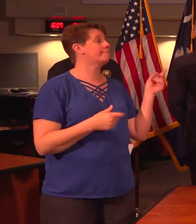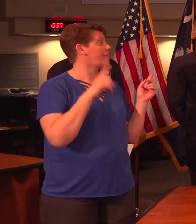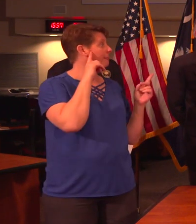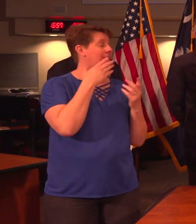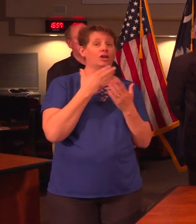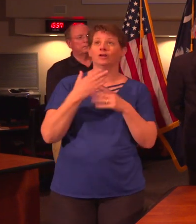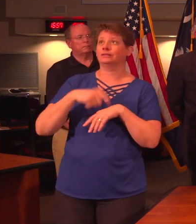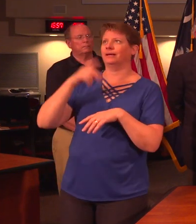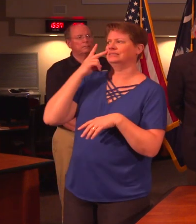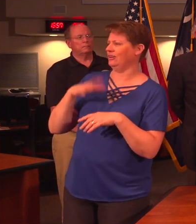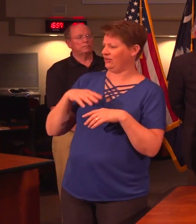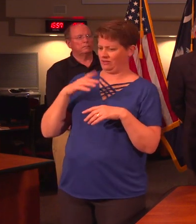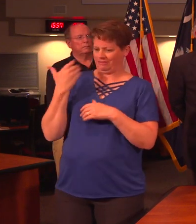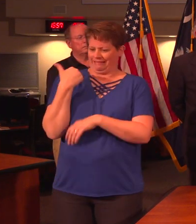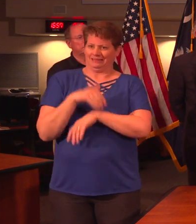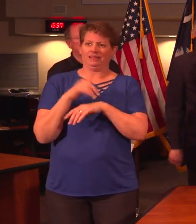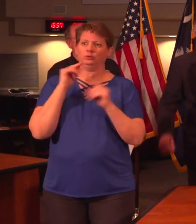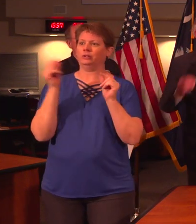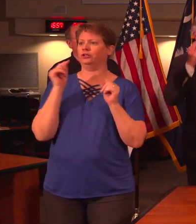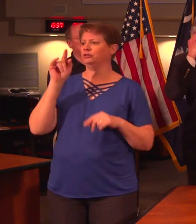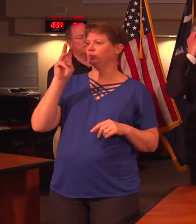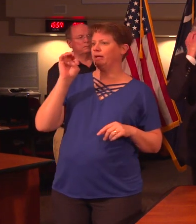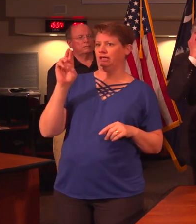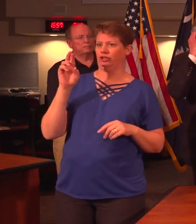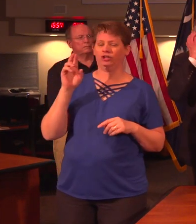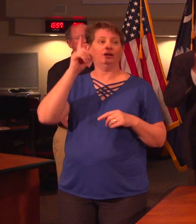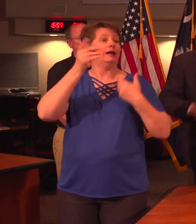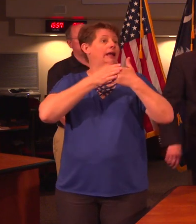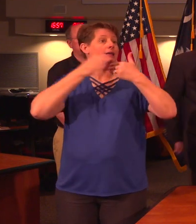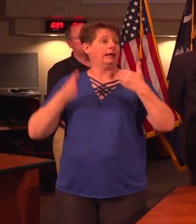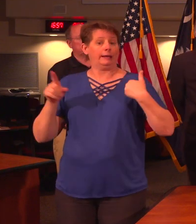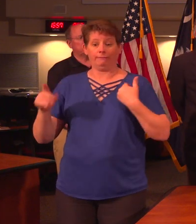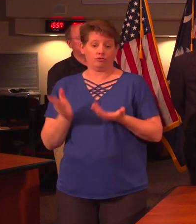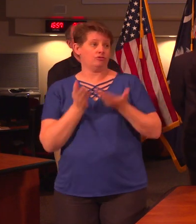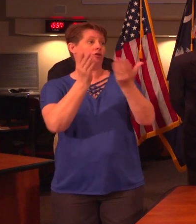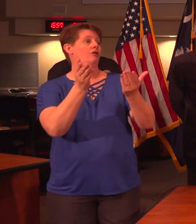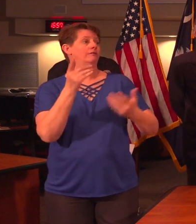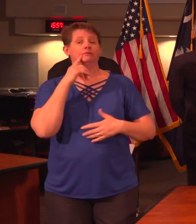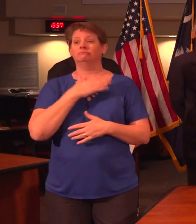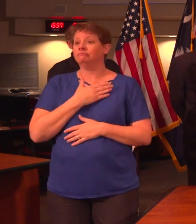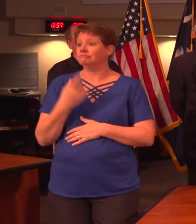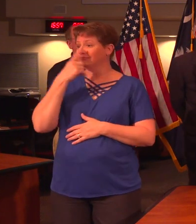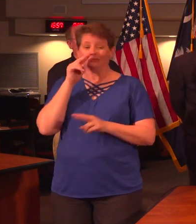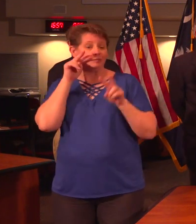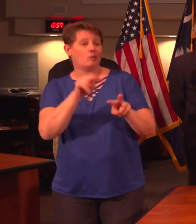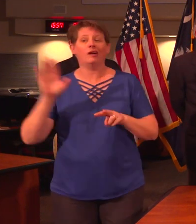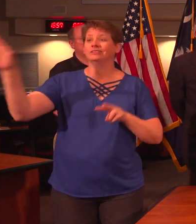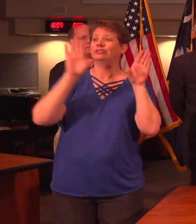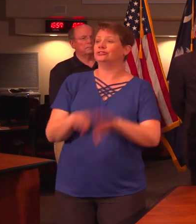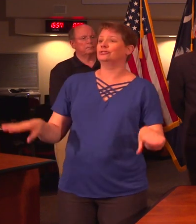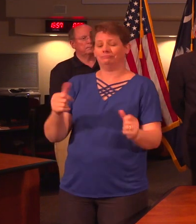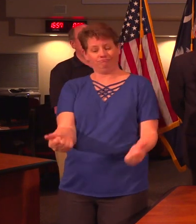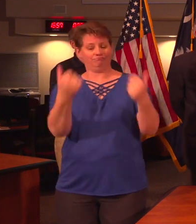good time. I saw on Twitter last night where a friendly neighbor offered that she would watch someone's child and